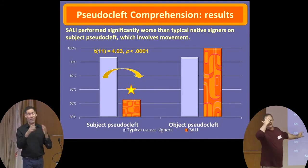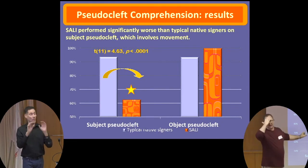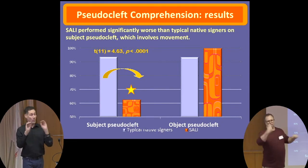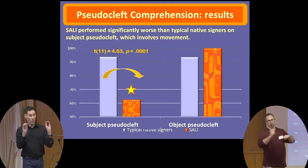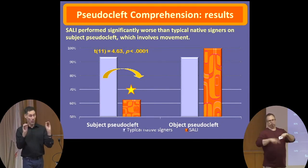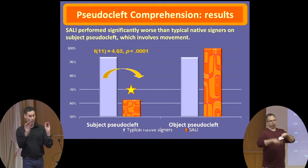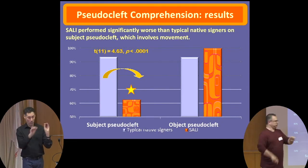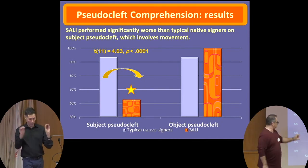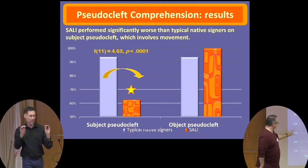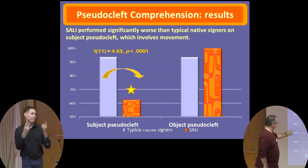movement.